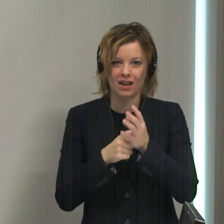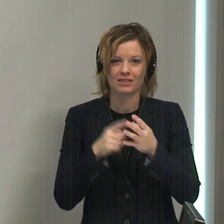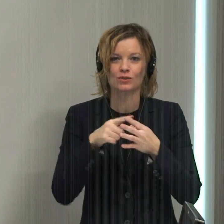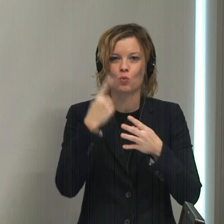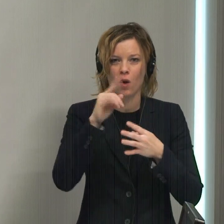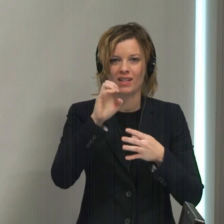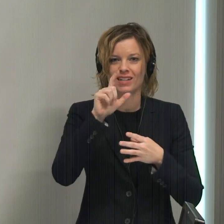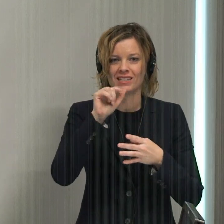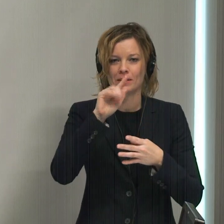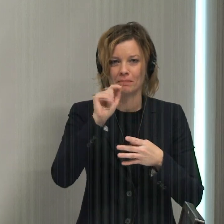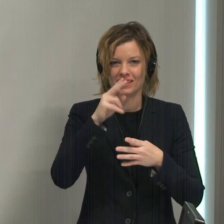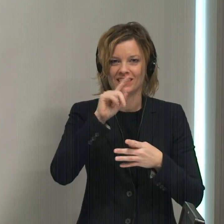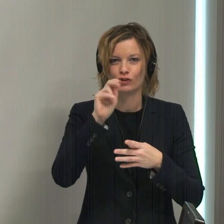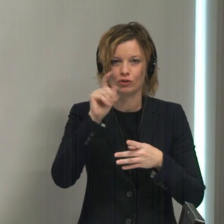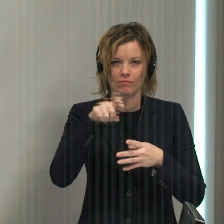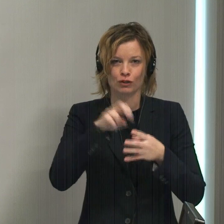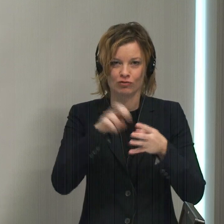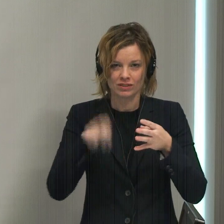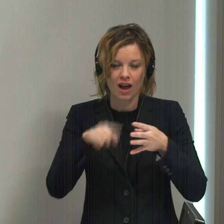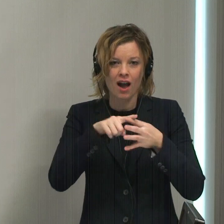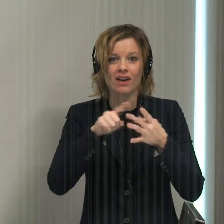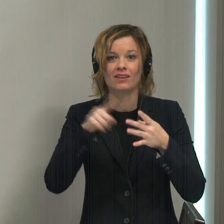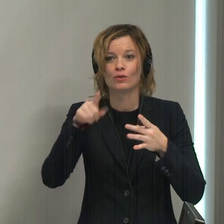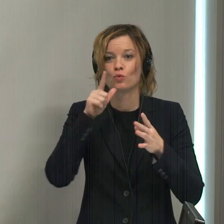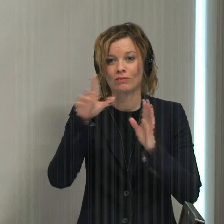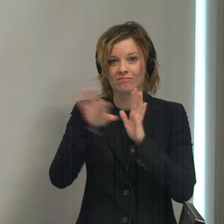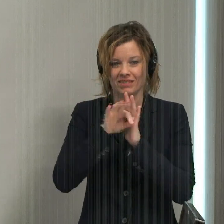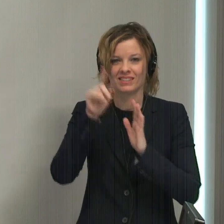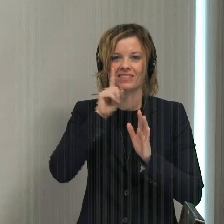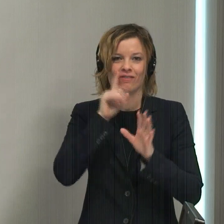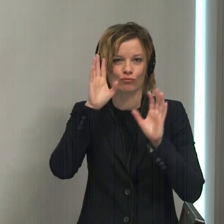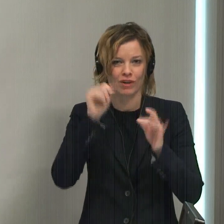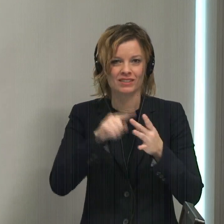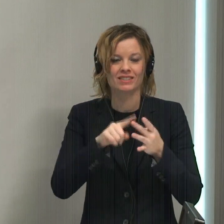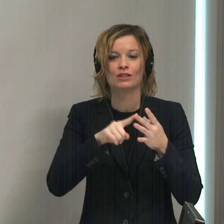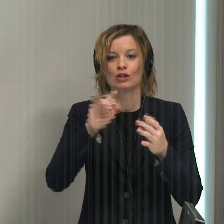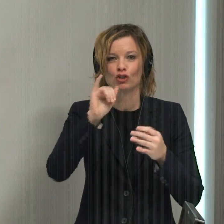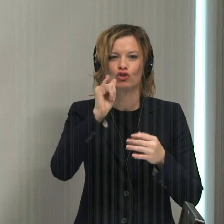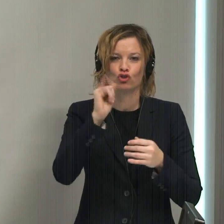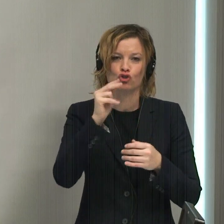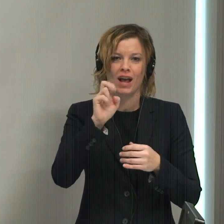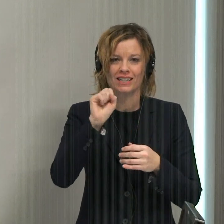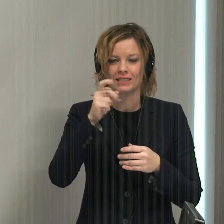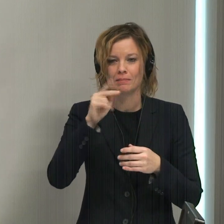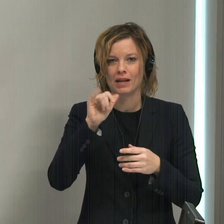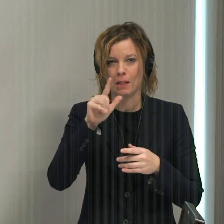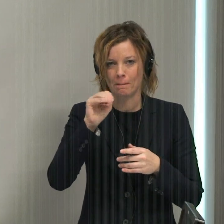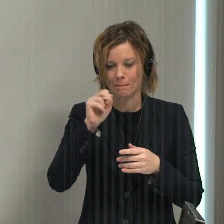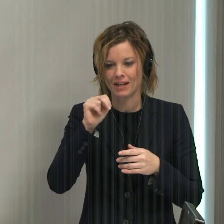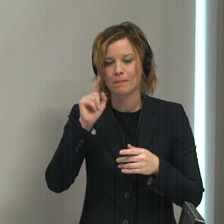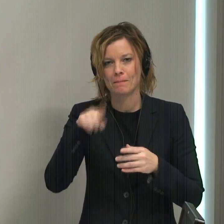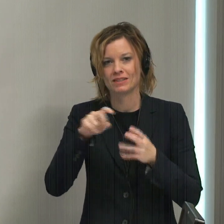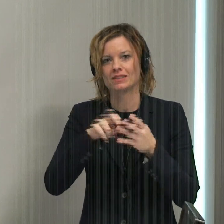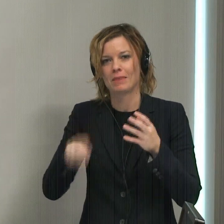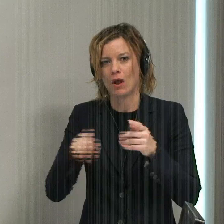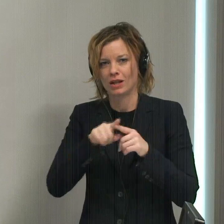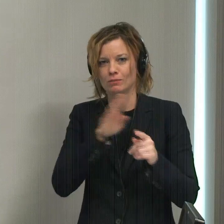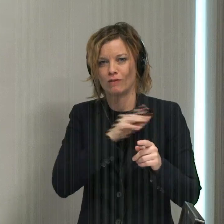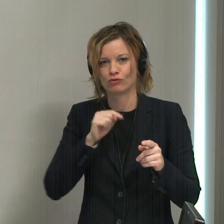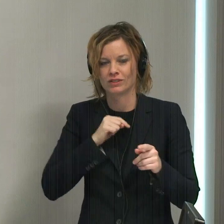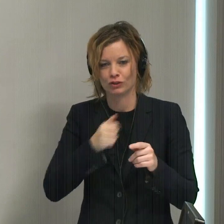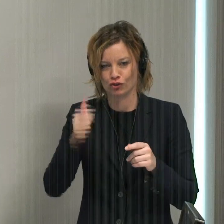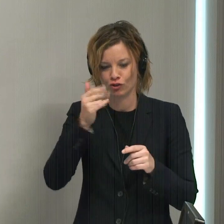Elizabeth Sincer must resign and a deaf person selected president. Two, Jane Spillman must step down as chairperson of the Board of Trustees. Three,